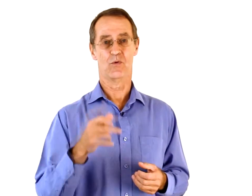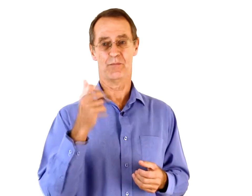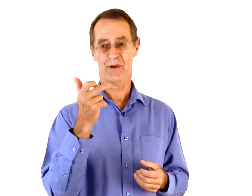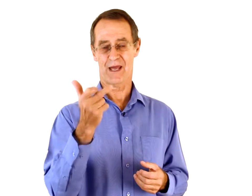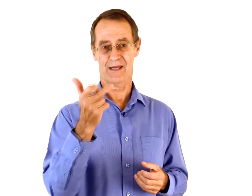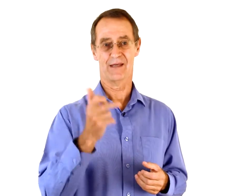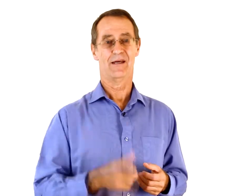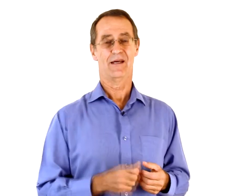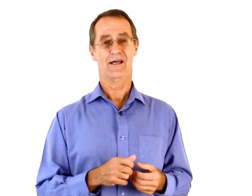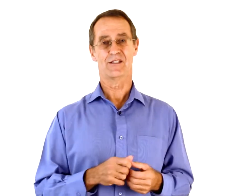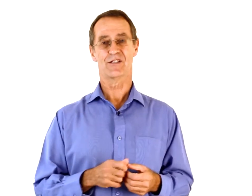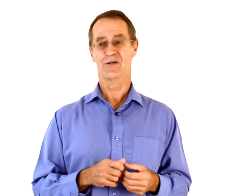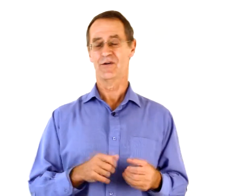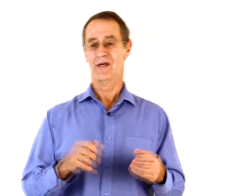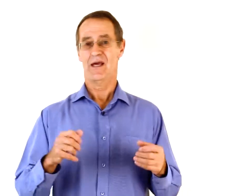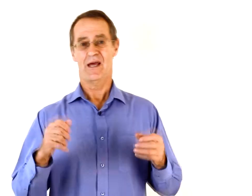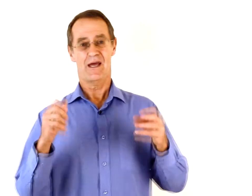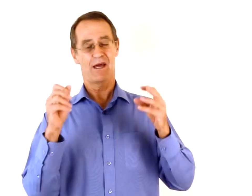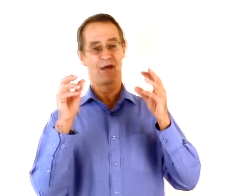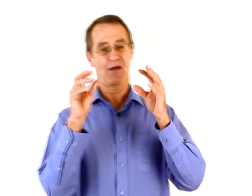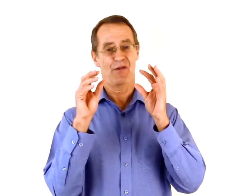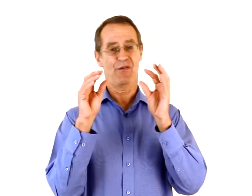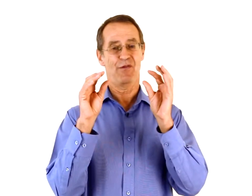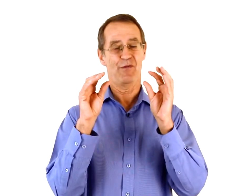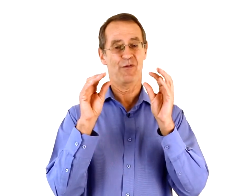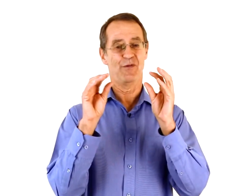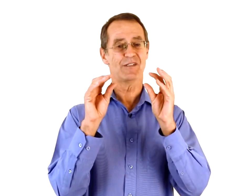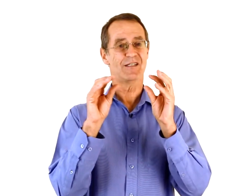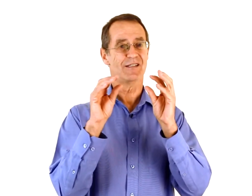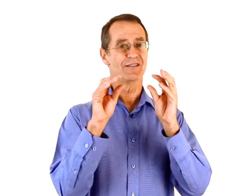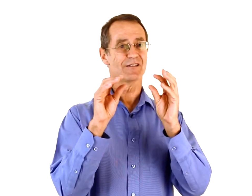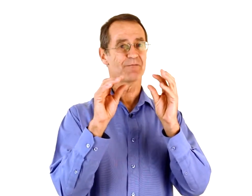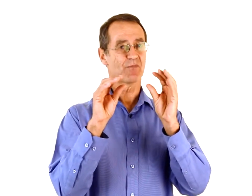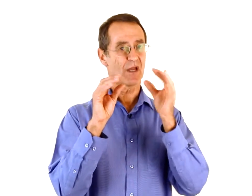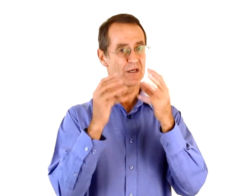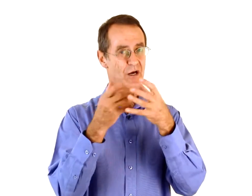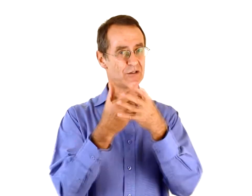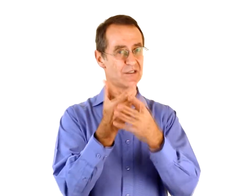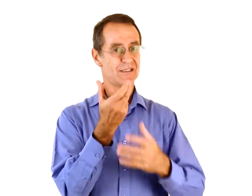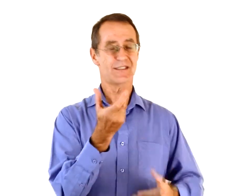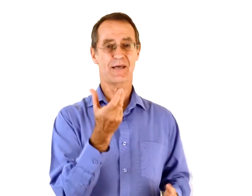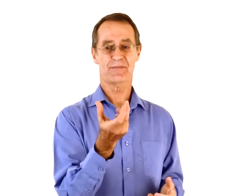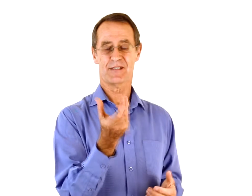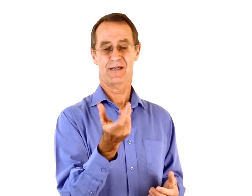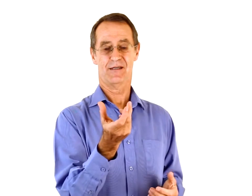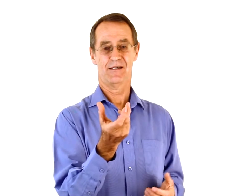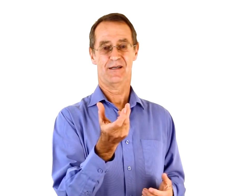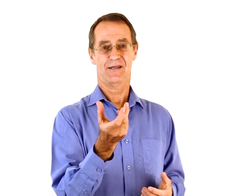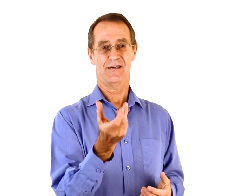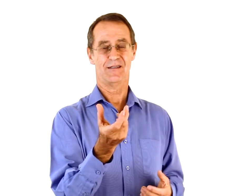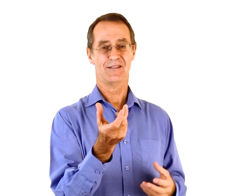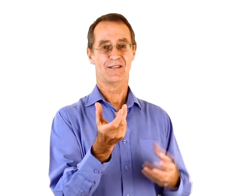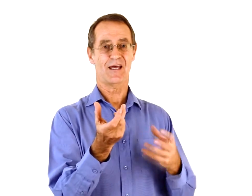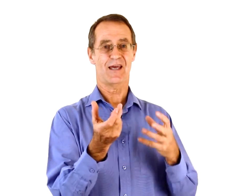pain. And so this is a nociceptor is a